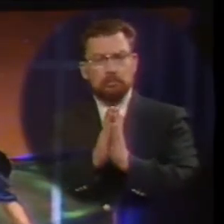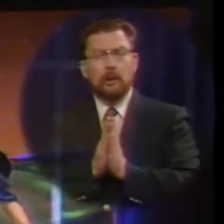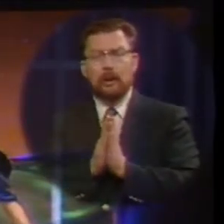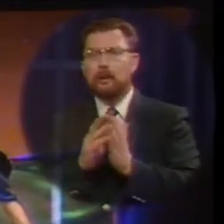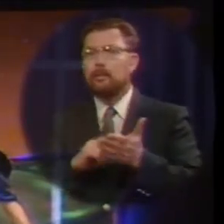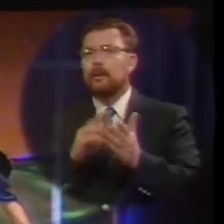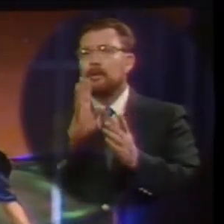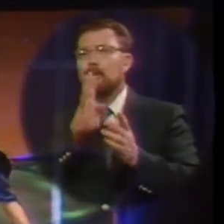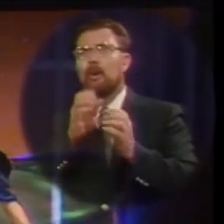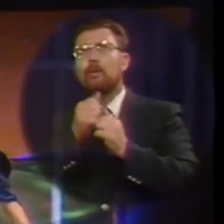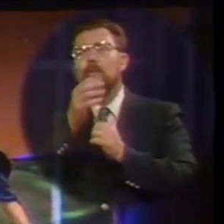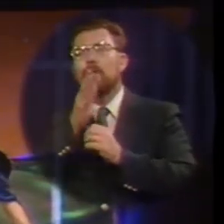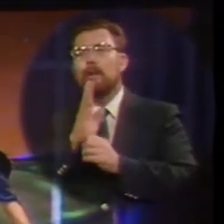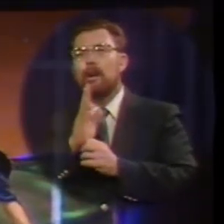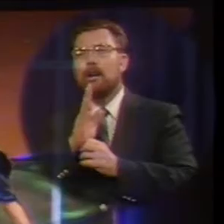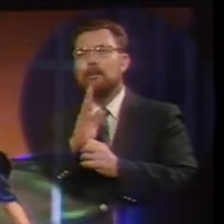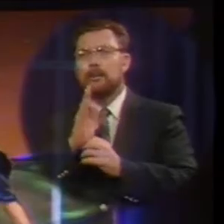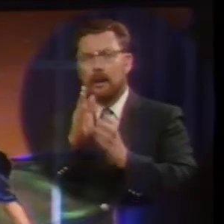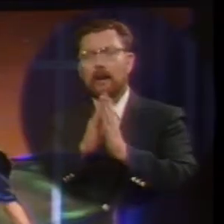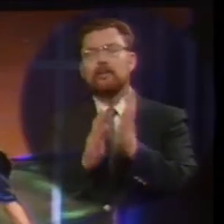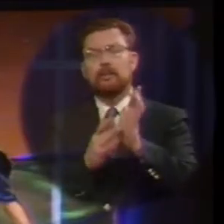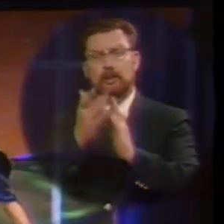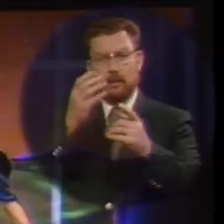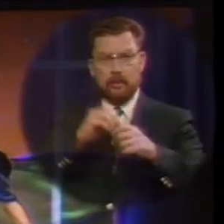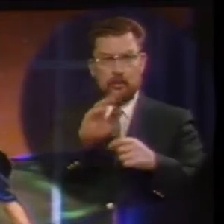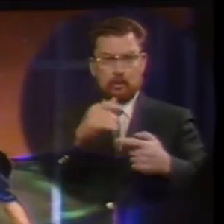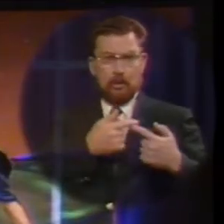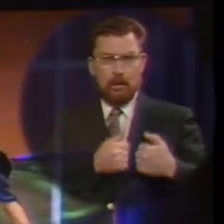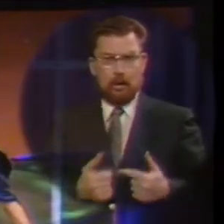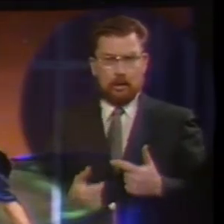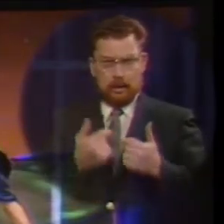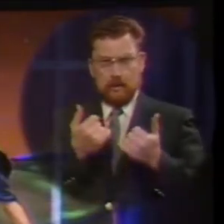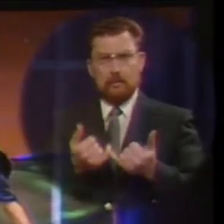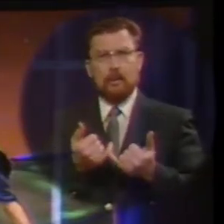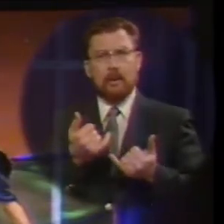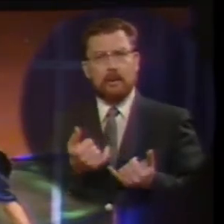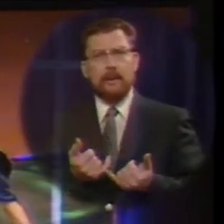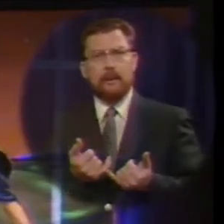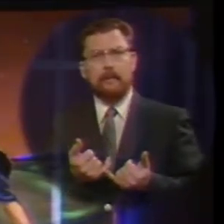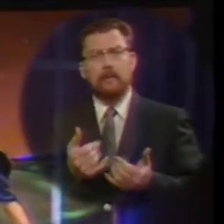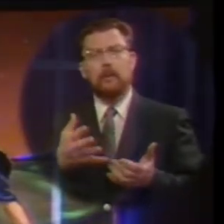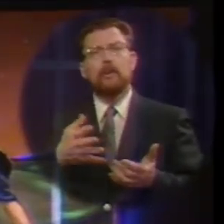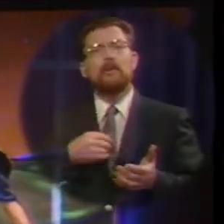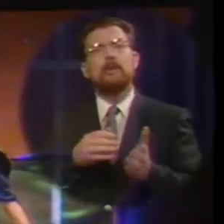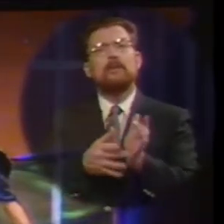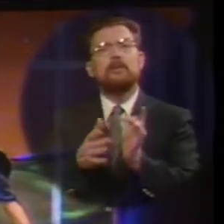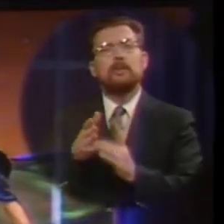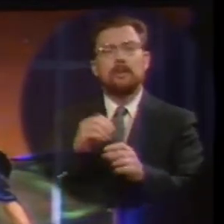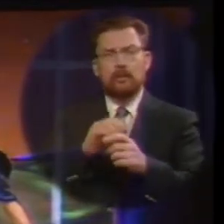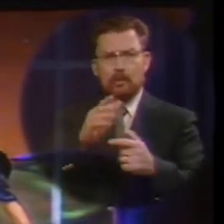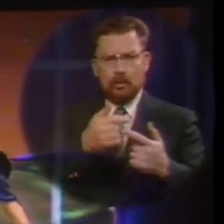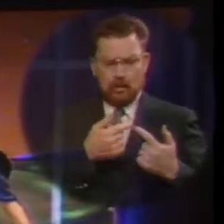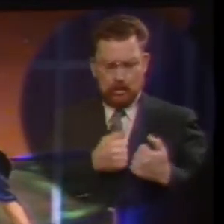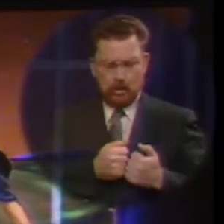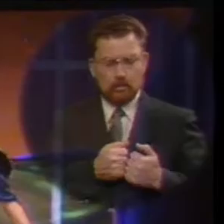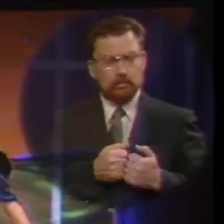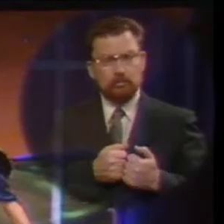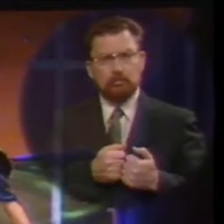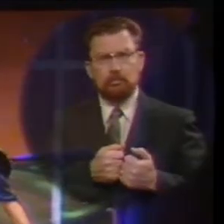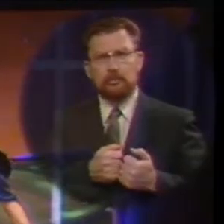ask jesus to come into your heart and life right now to receive jesus into your heart and life you can pray